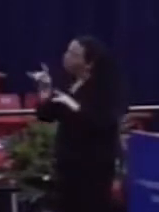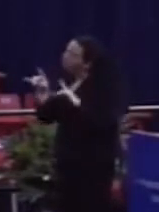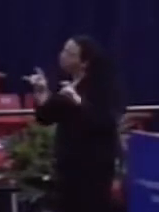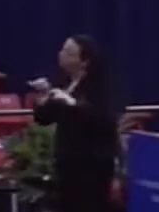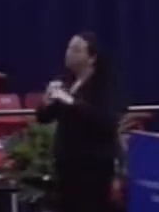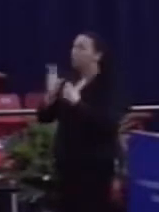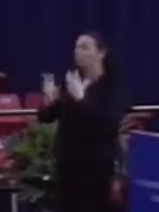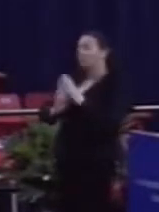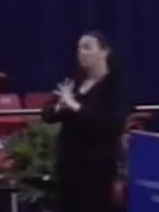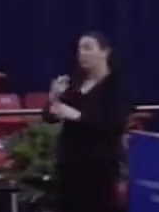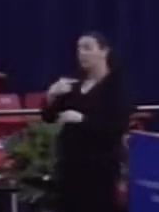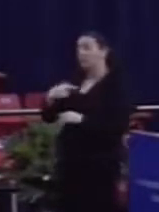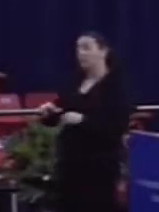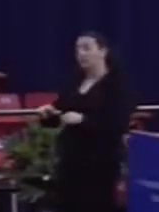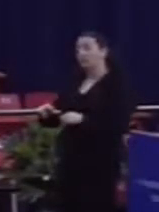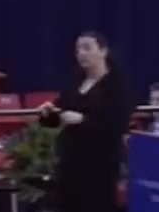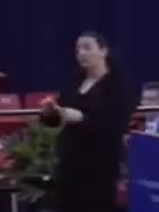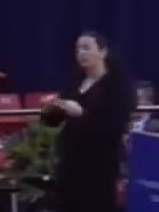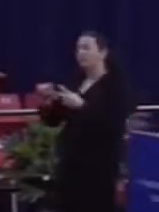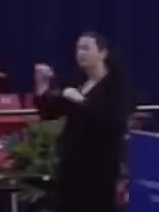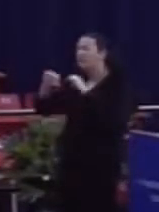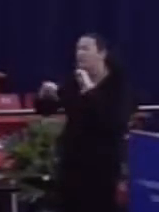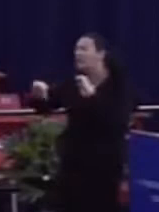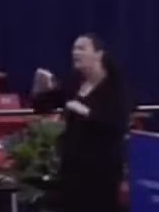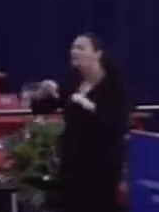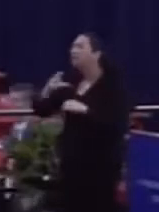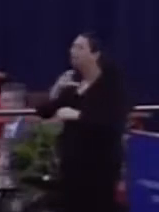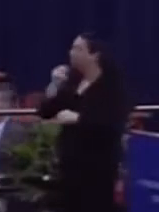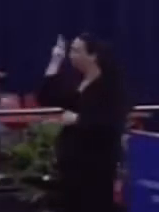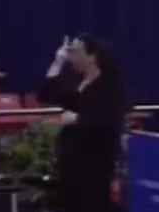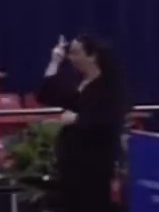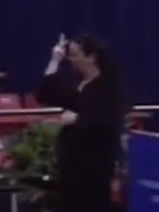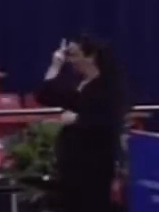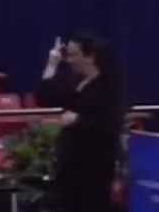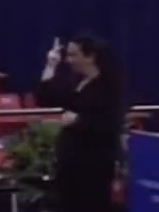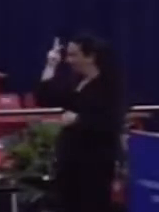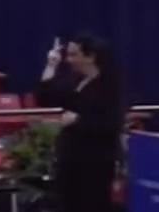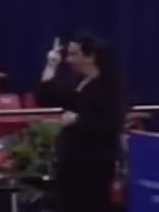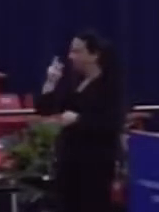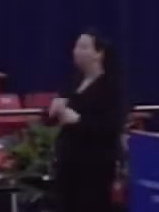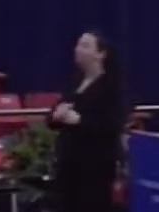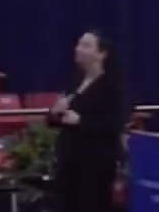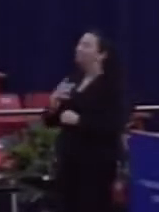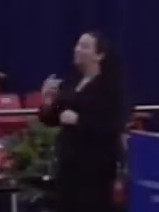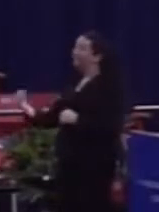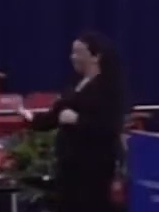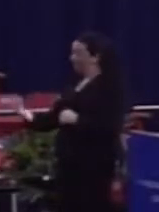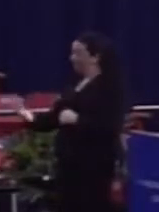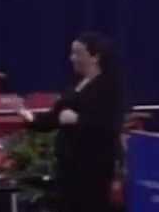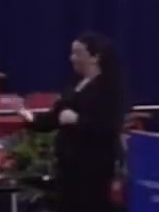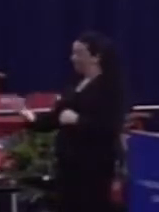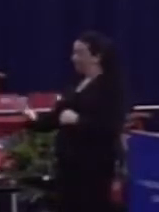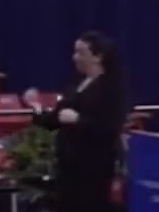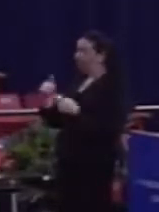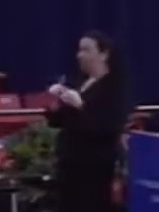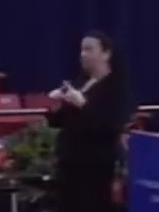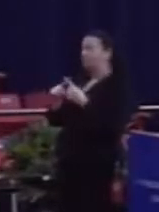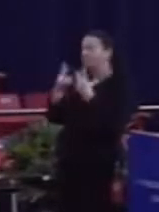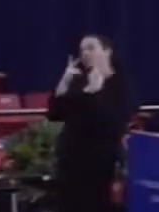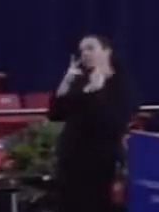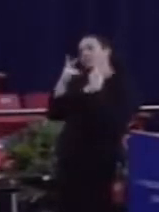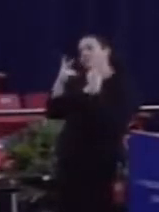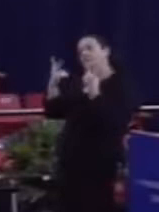world's religions, science, and philosophy, and a view to the need